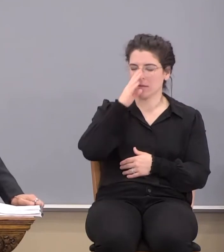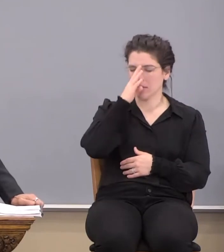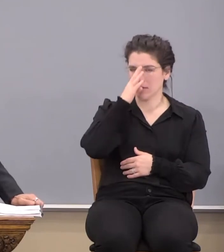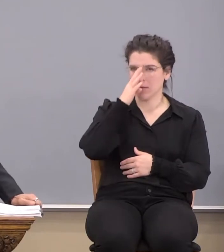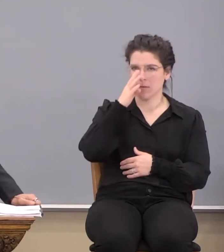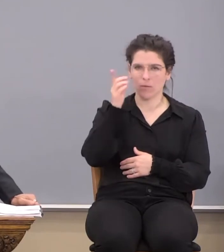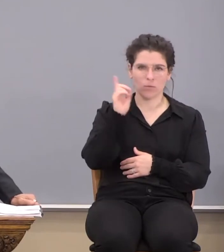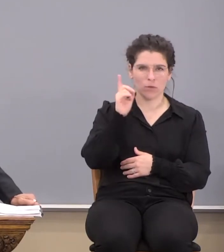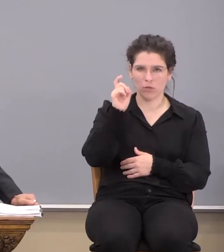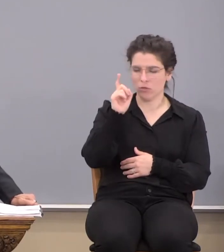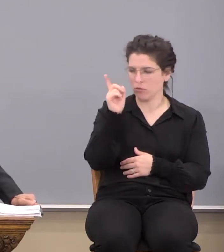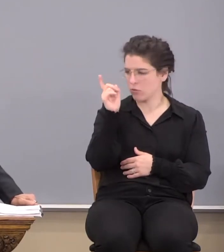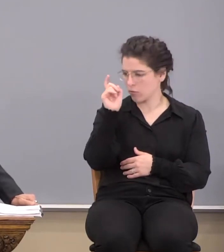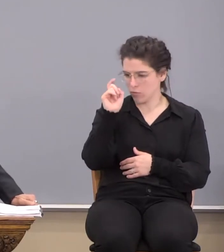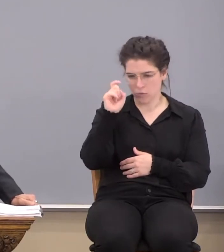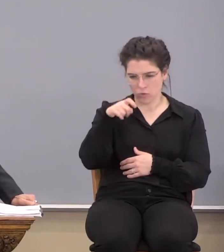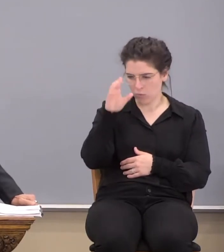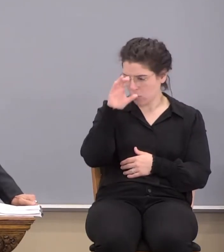where should we look?